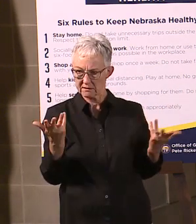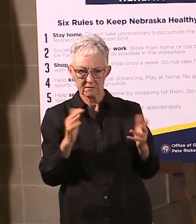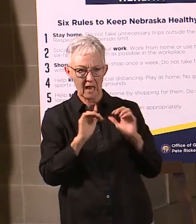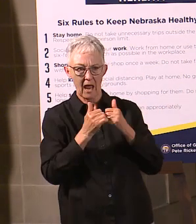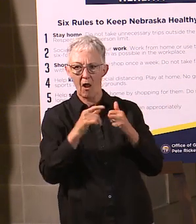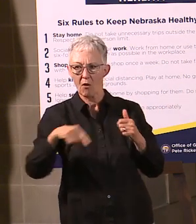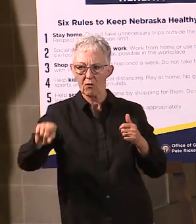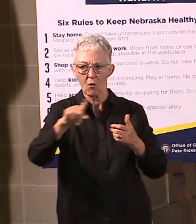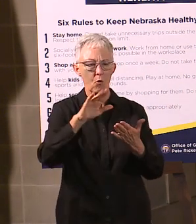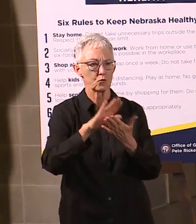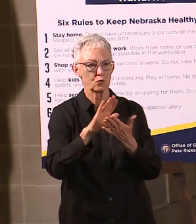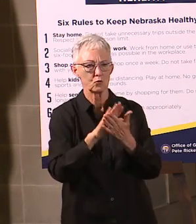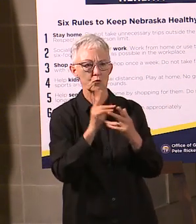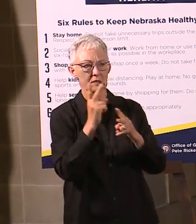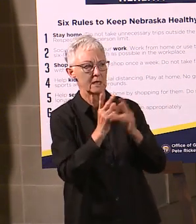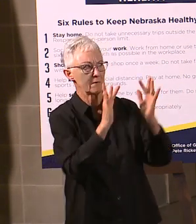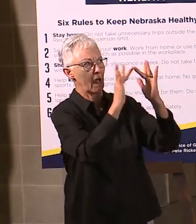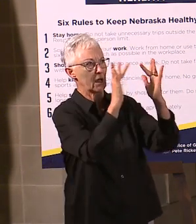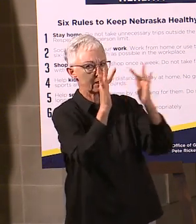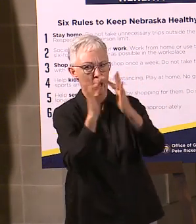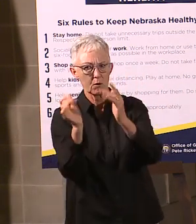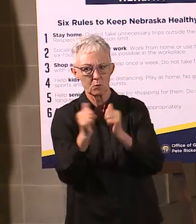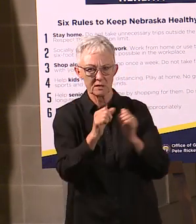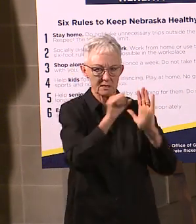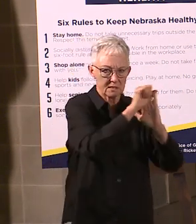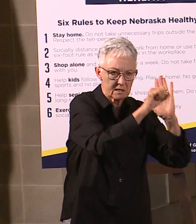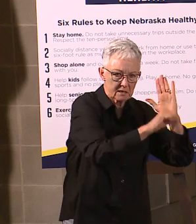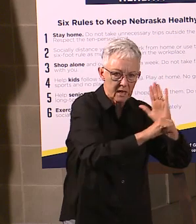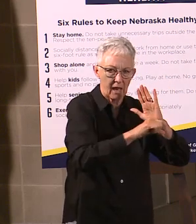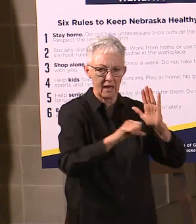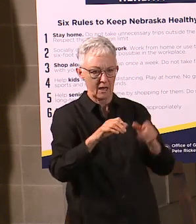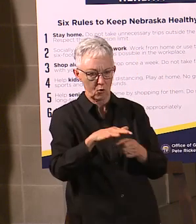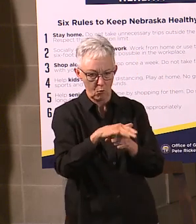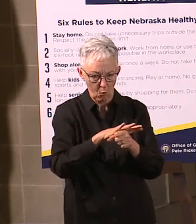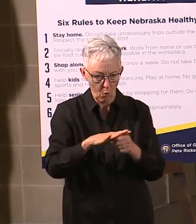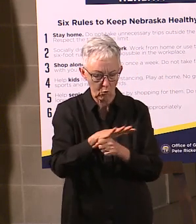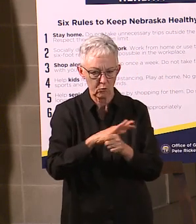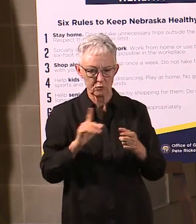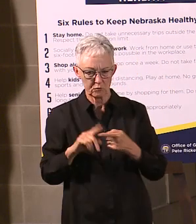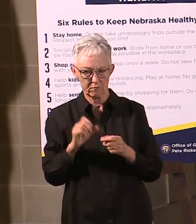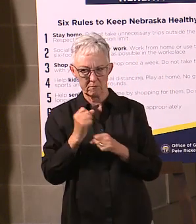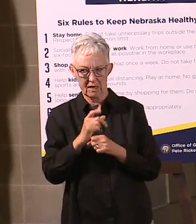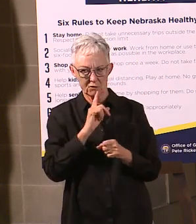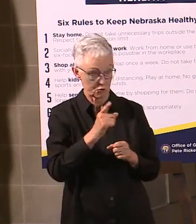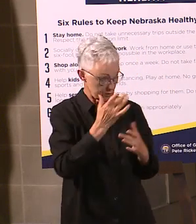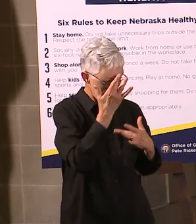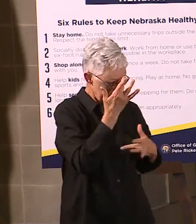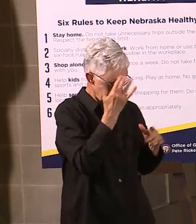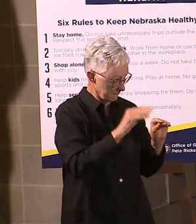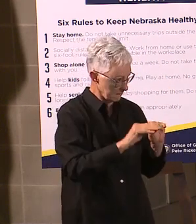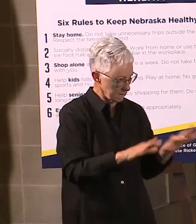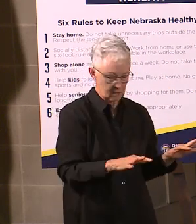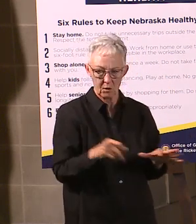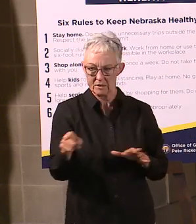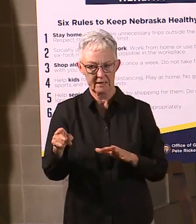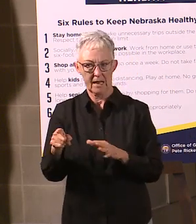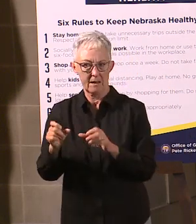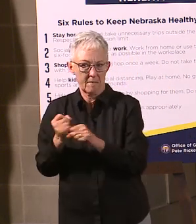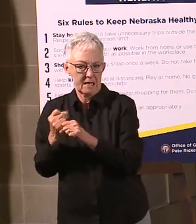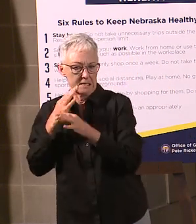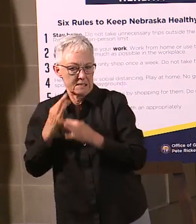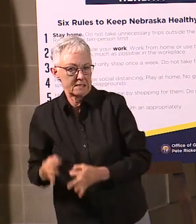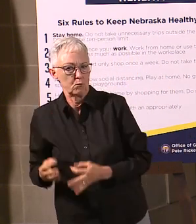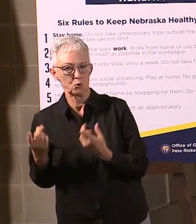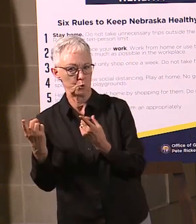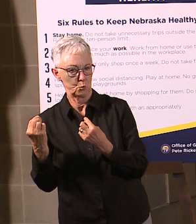protocols that are really solid for local decision-makers to make decisions about how they best manage in this circumstance. But we also want to